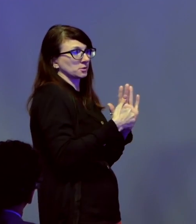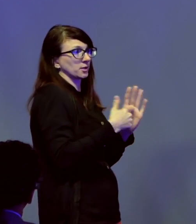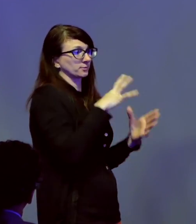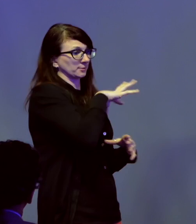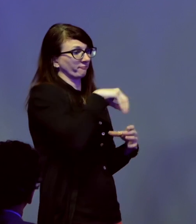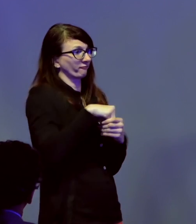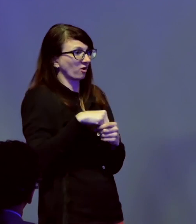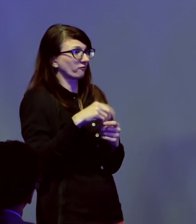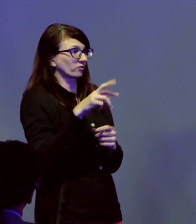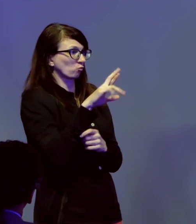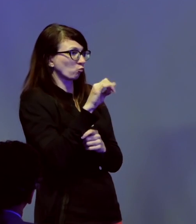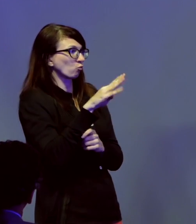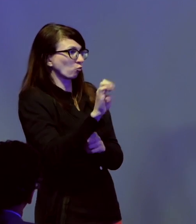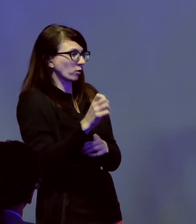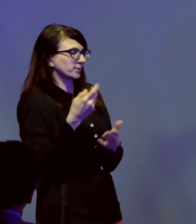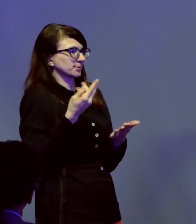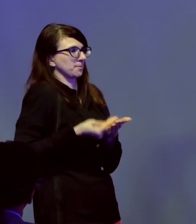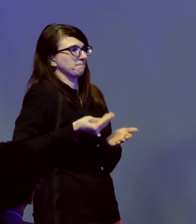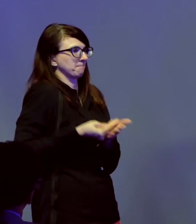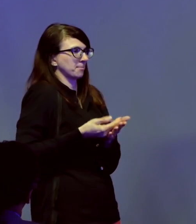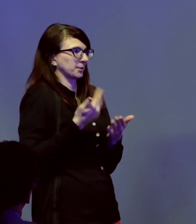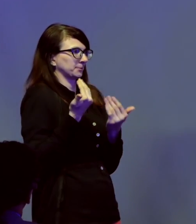and source of income discrimination.